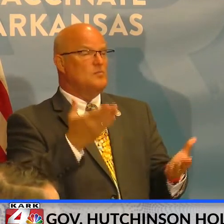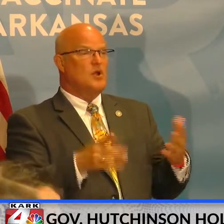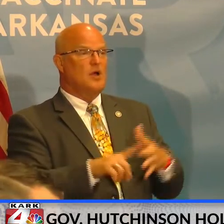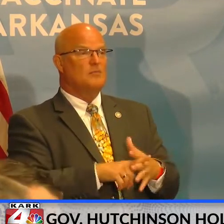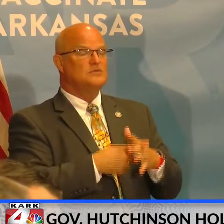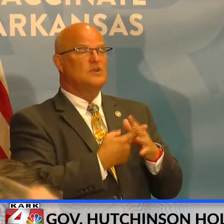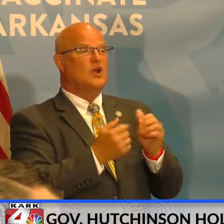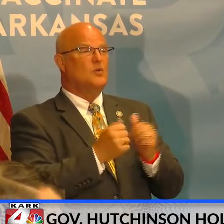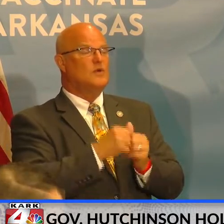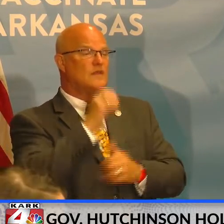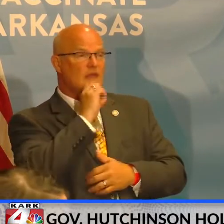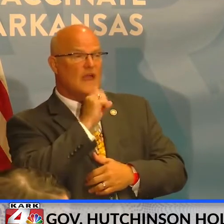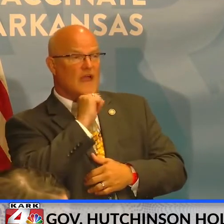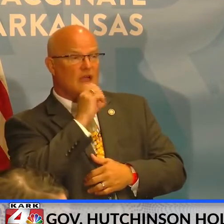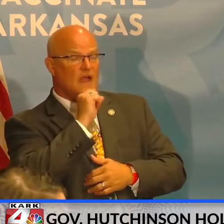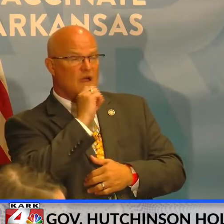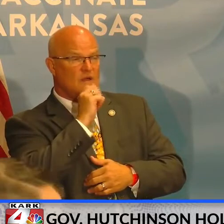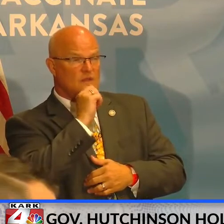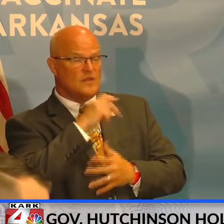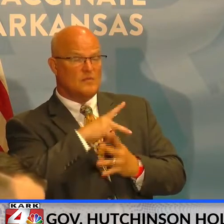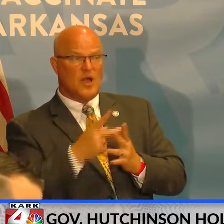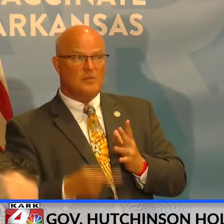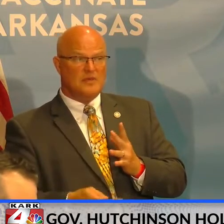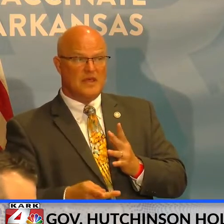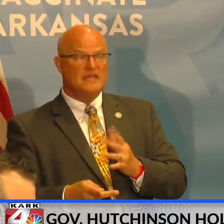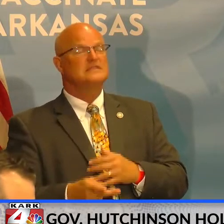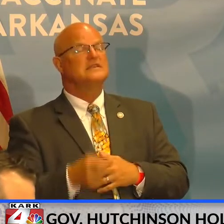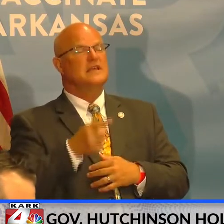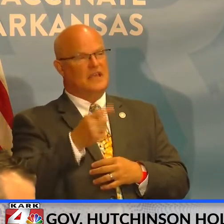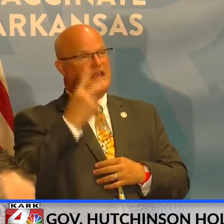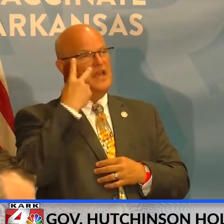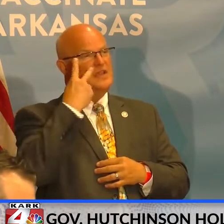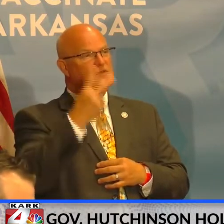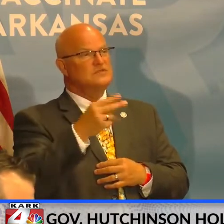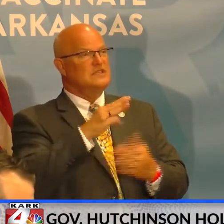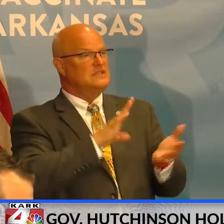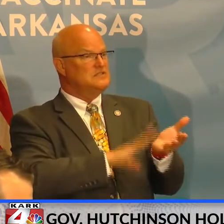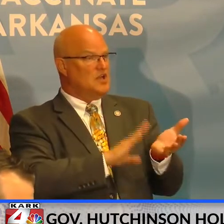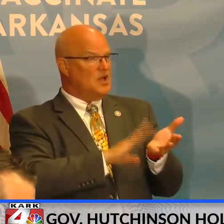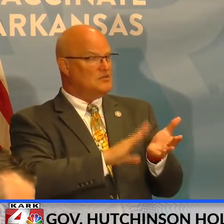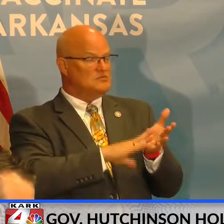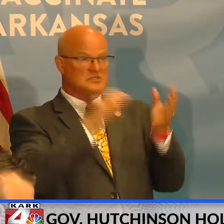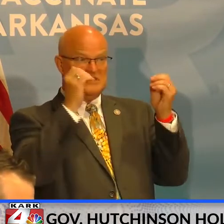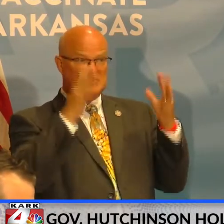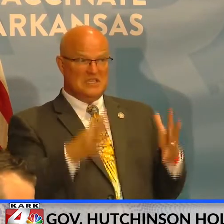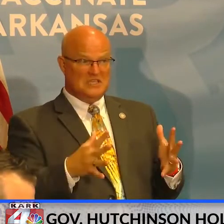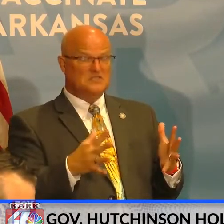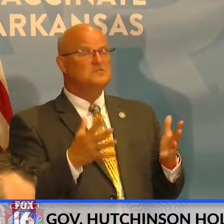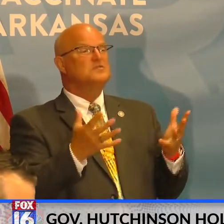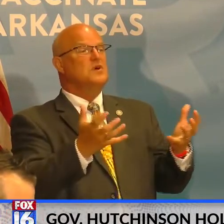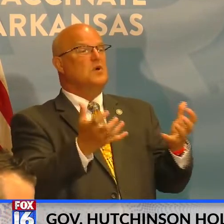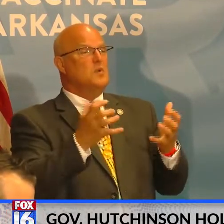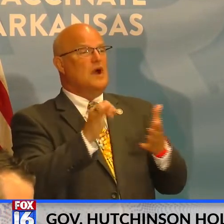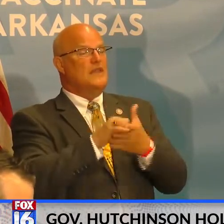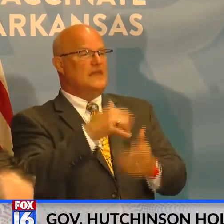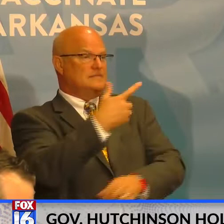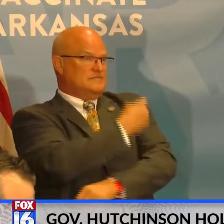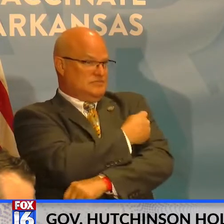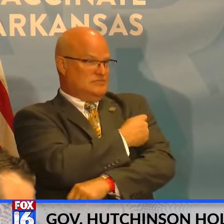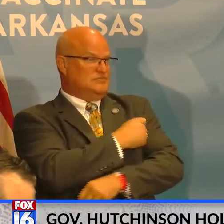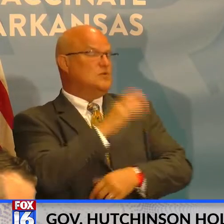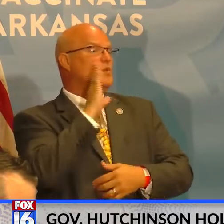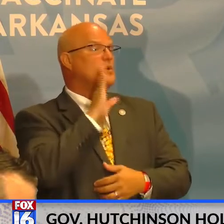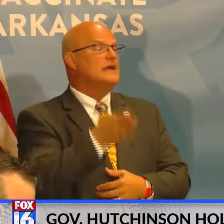with the elderly population. I think you're going to see the doctors and teachers that will want that booster shot.